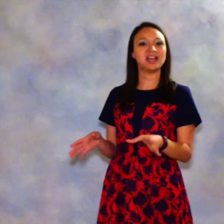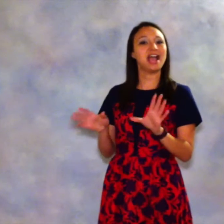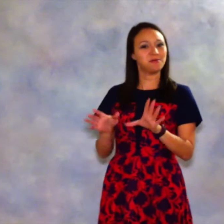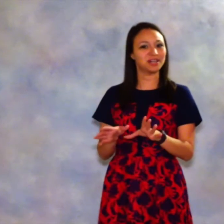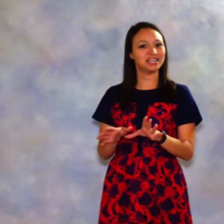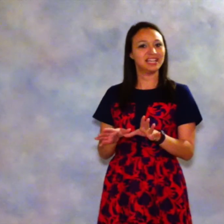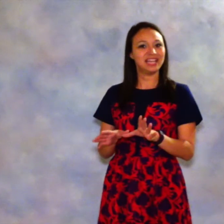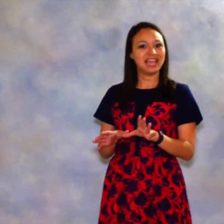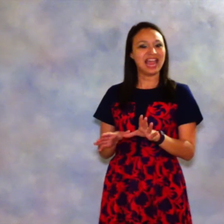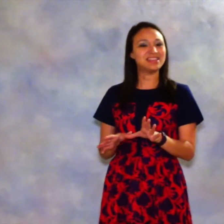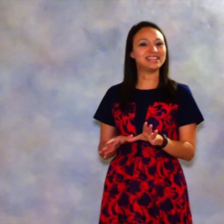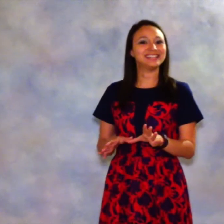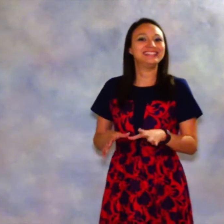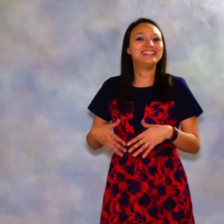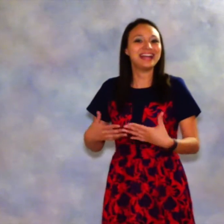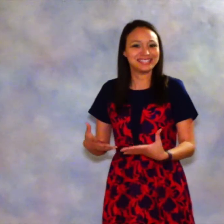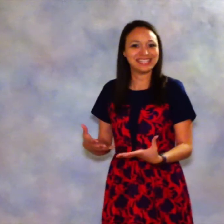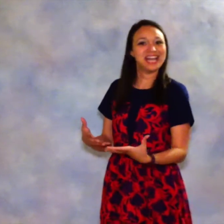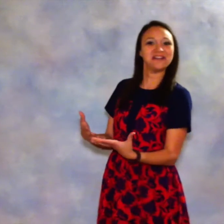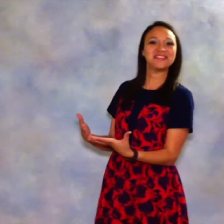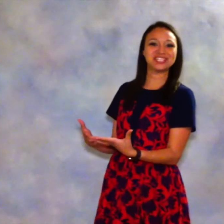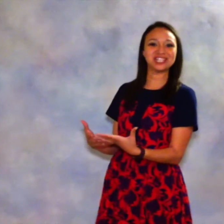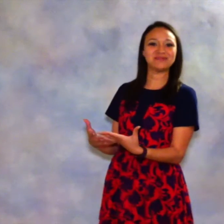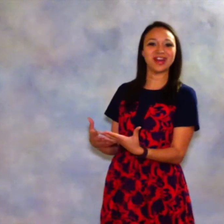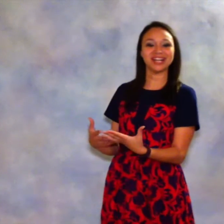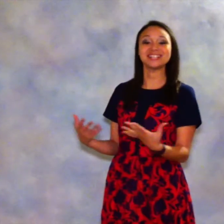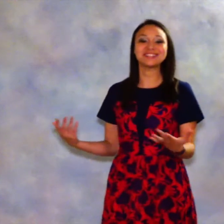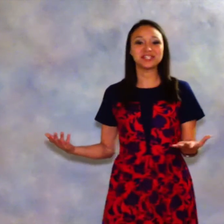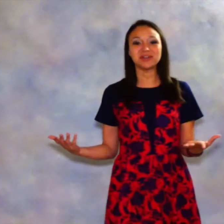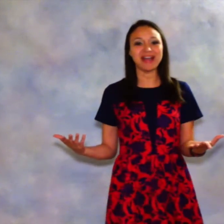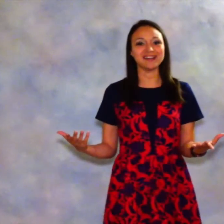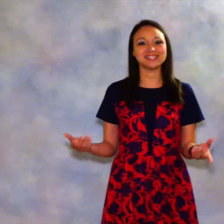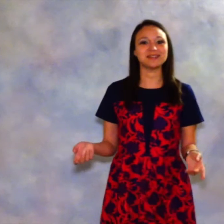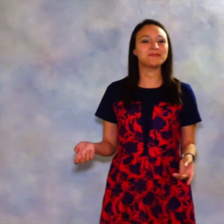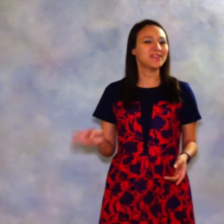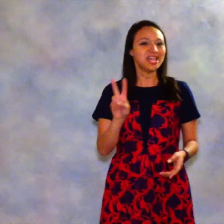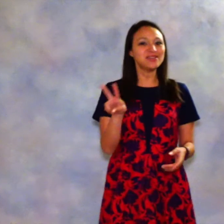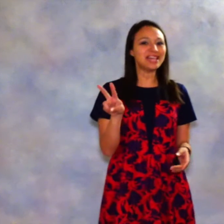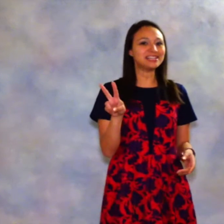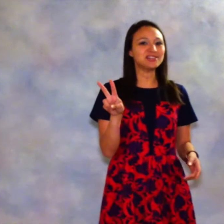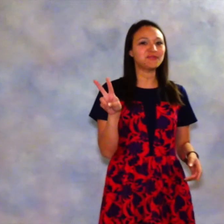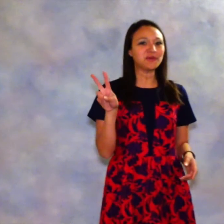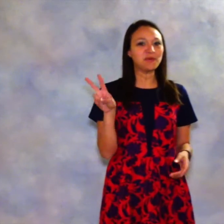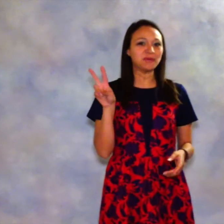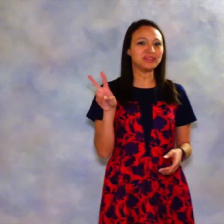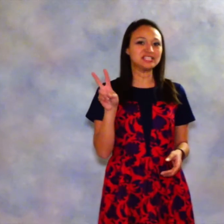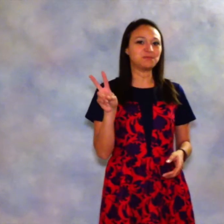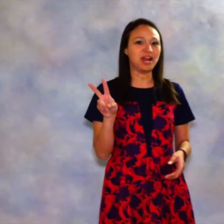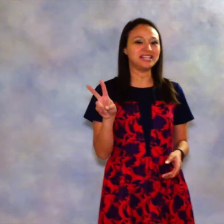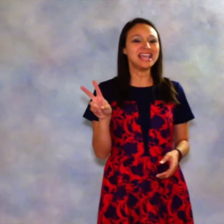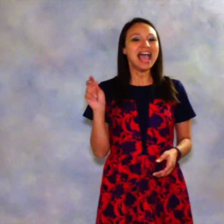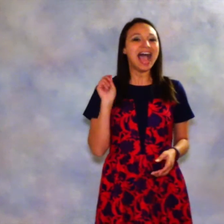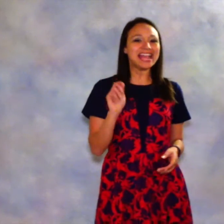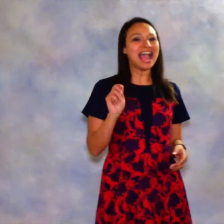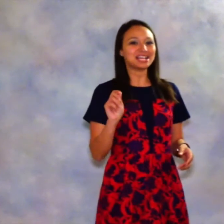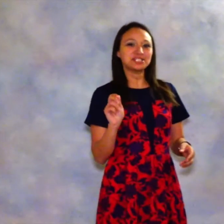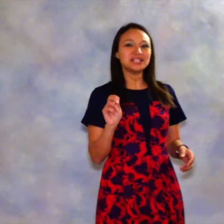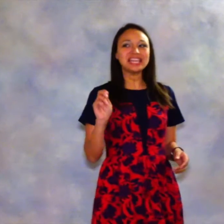at work and then nice enough that you can wear it to go out. So you get a two-for-one with this brand. I actually